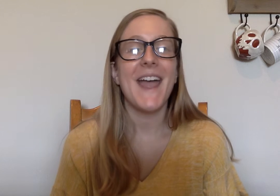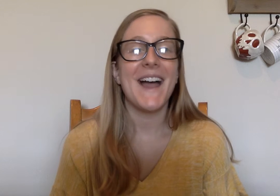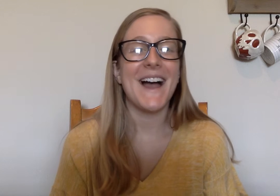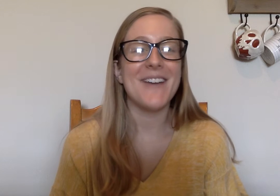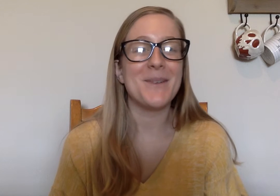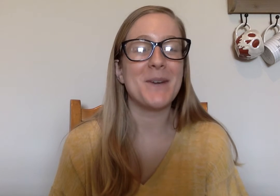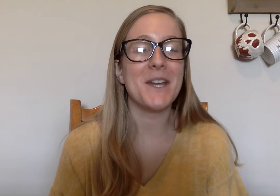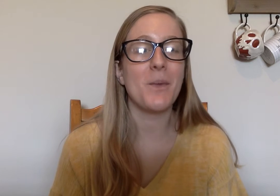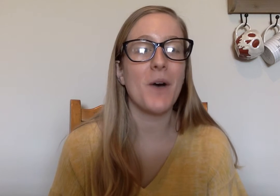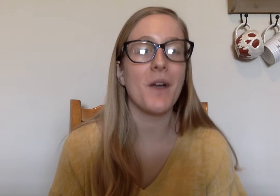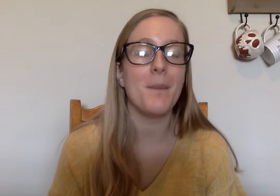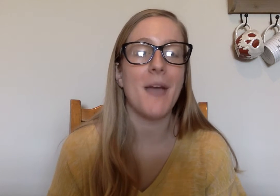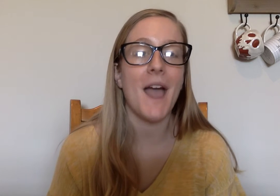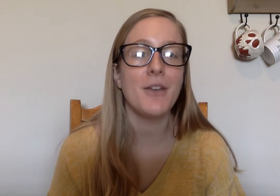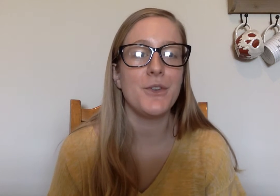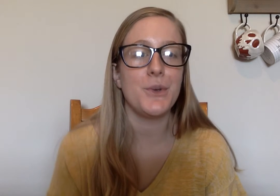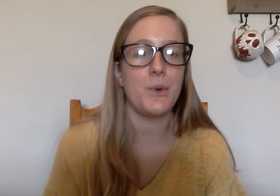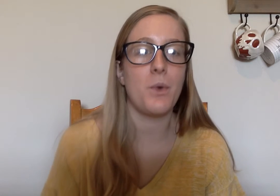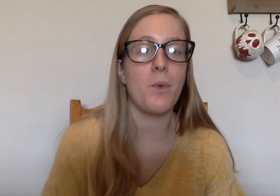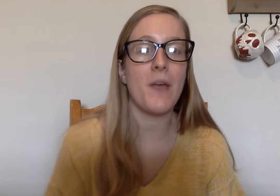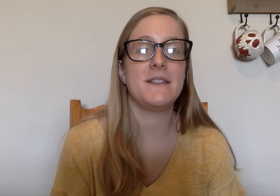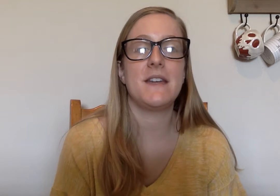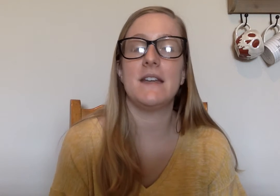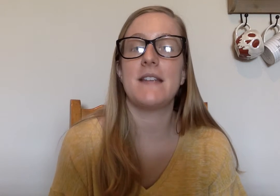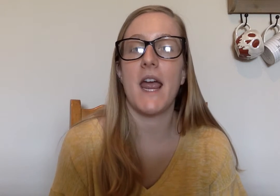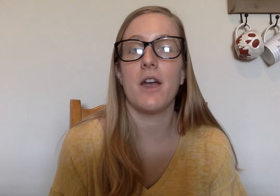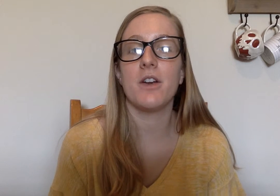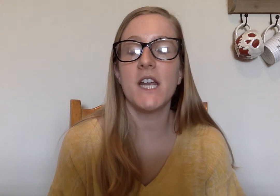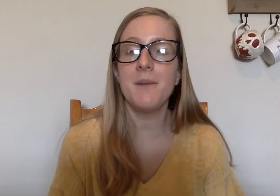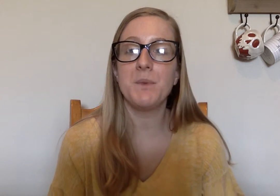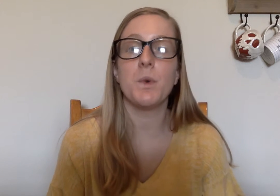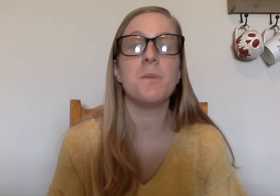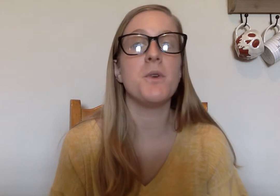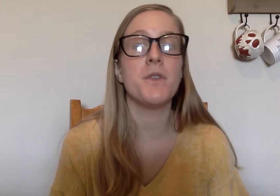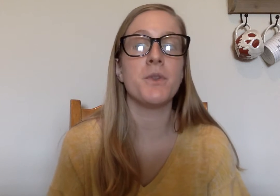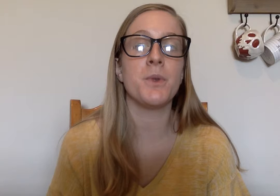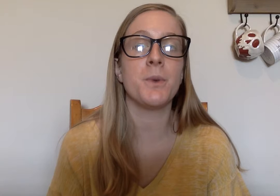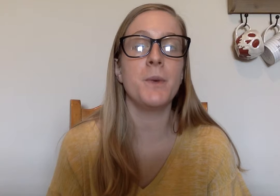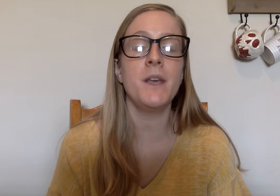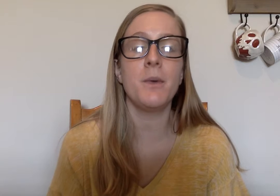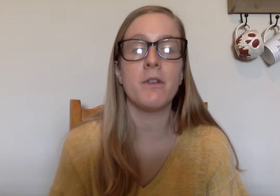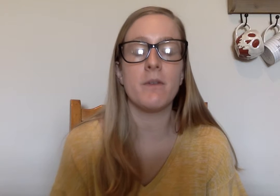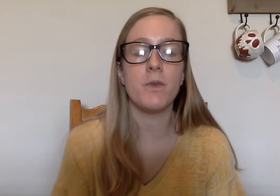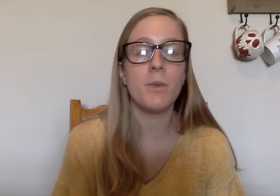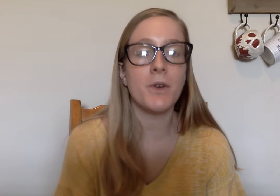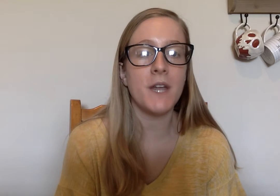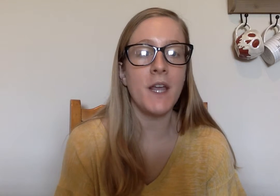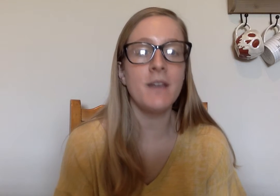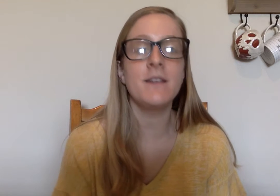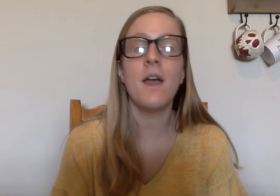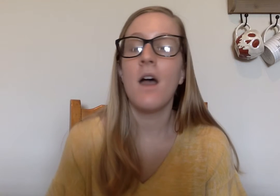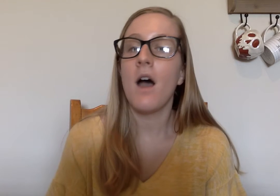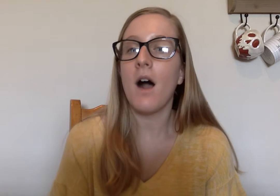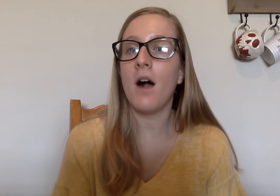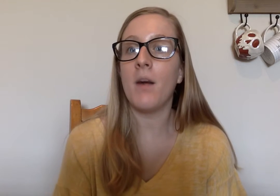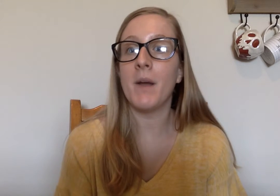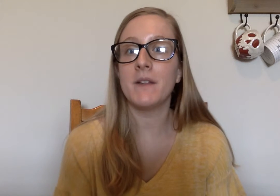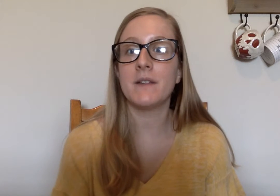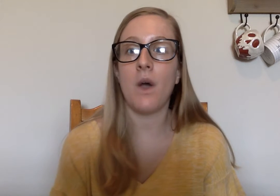Hi everybody, welcome back to Wednesday's Hagerty. We're moving through the week. We only have a few more days. So